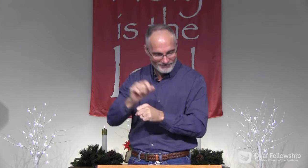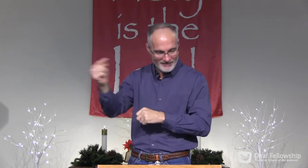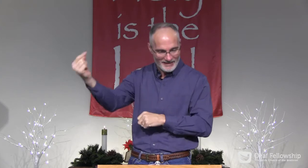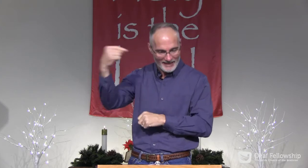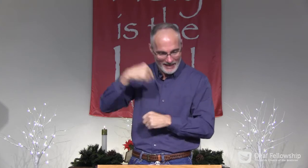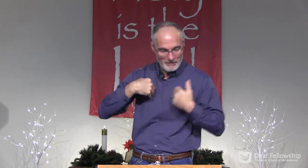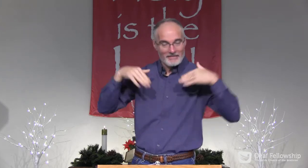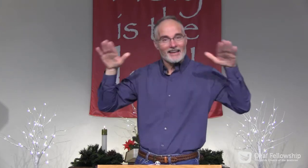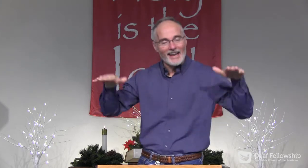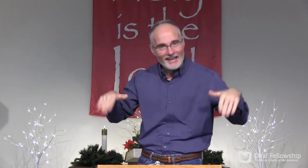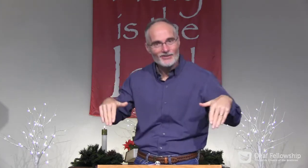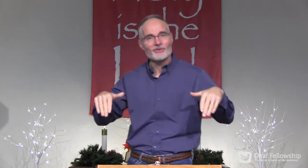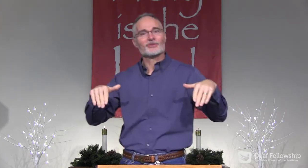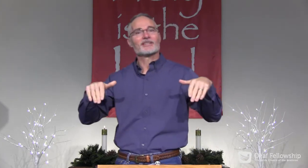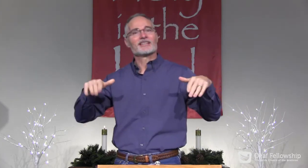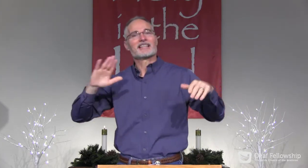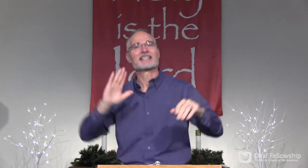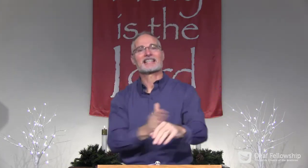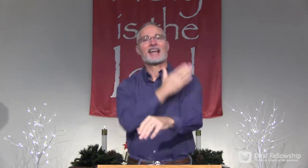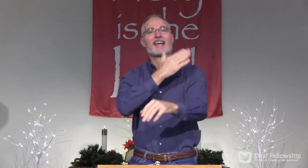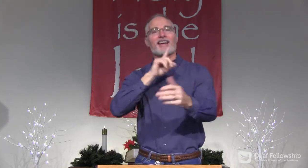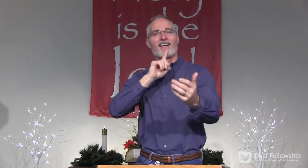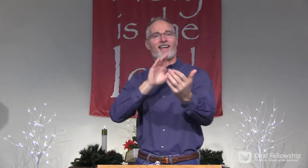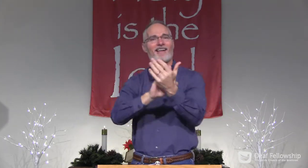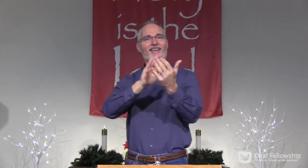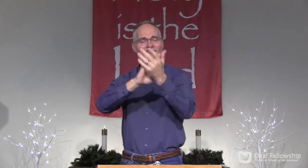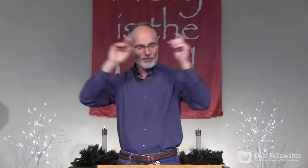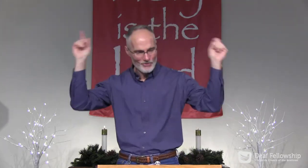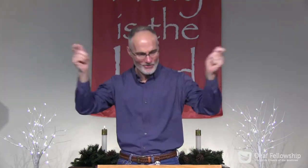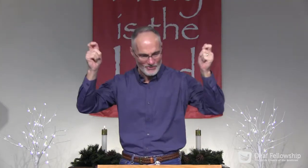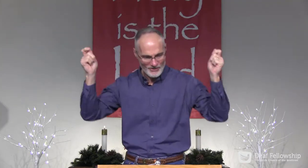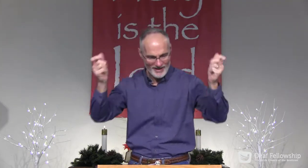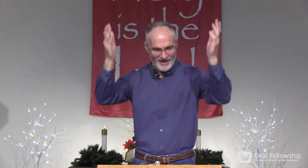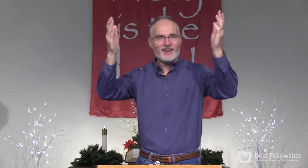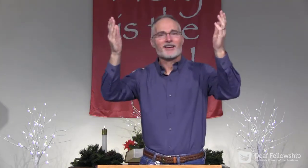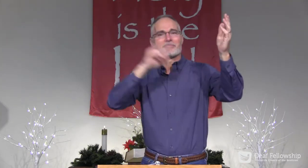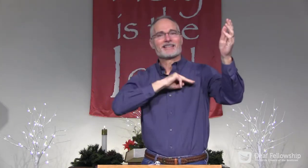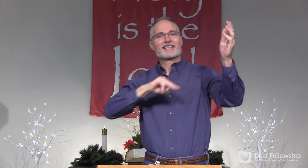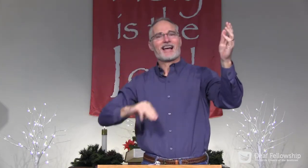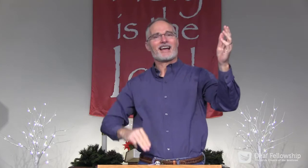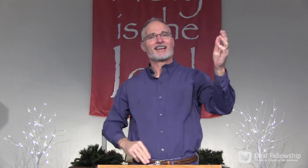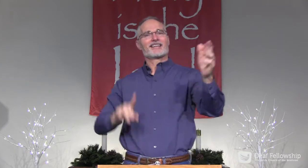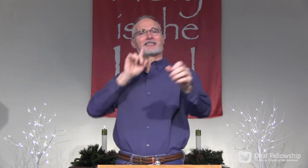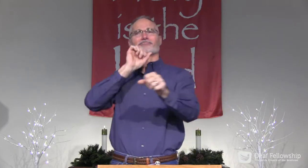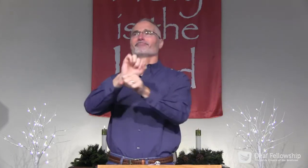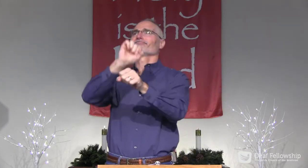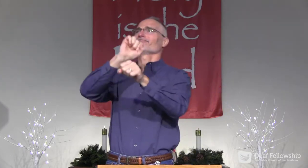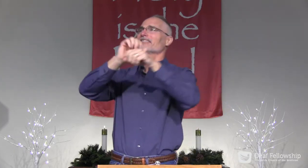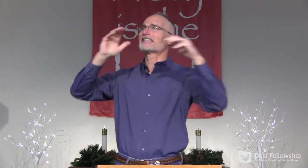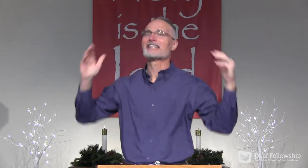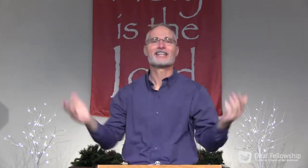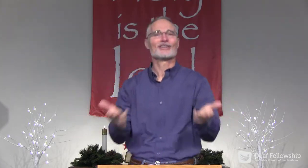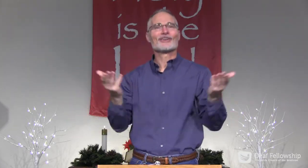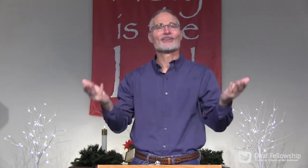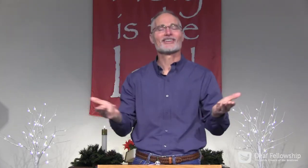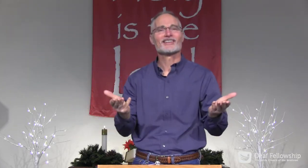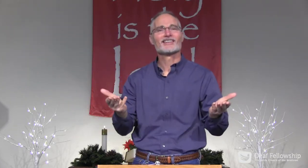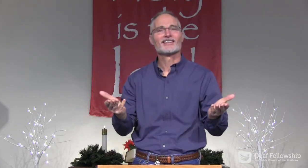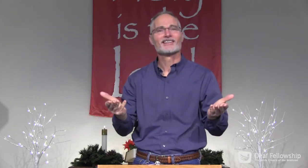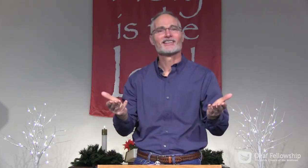Jesus had come. The angels sang, hallelujah. The Messiah is here.